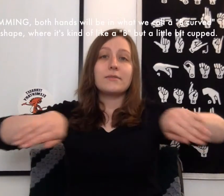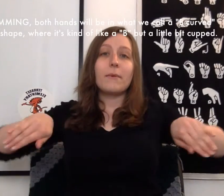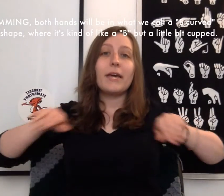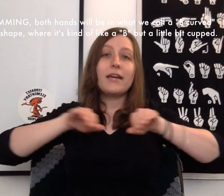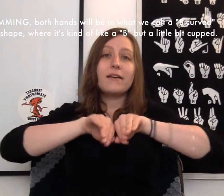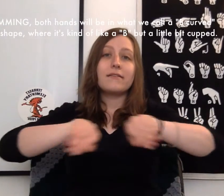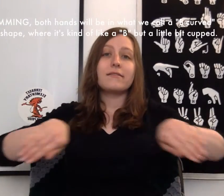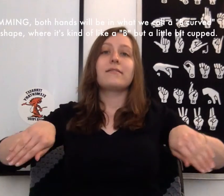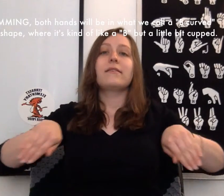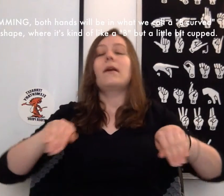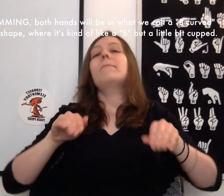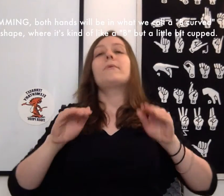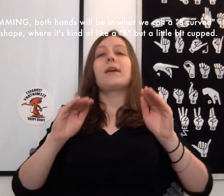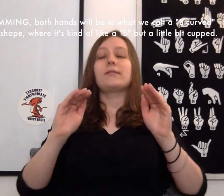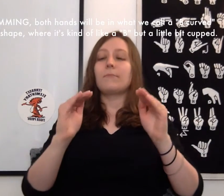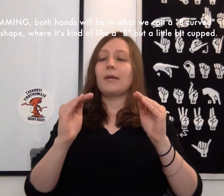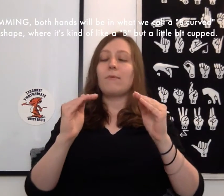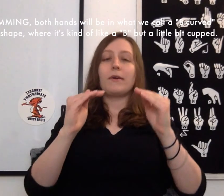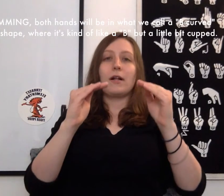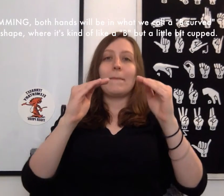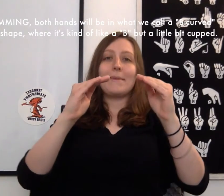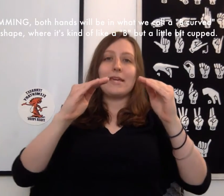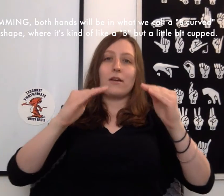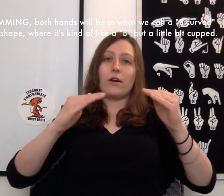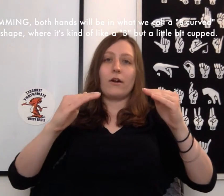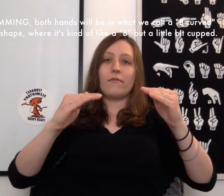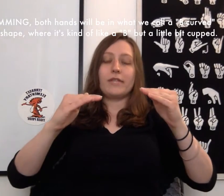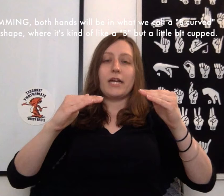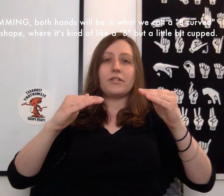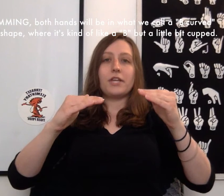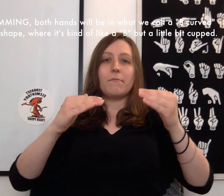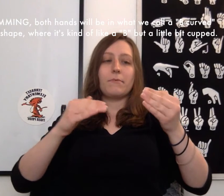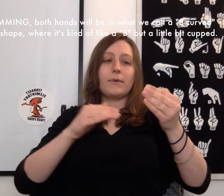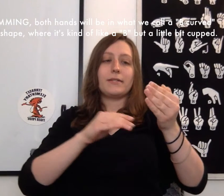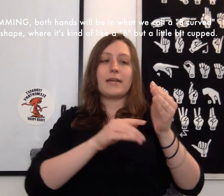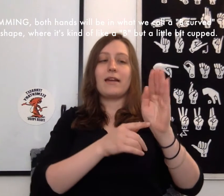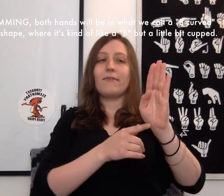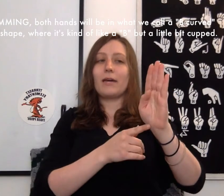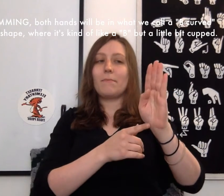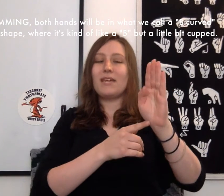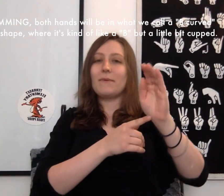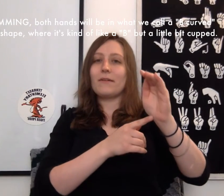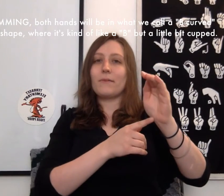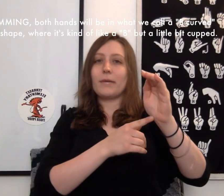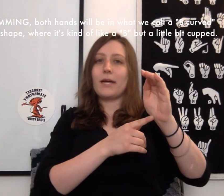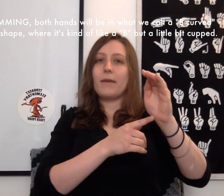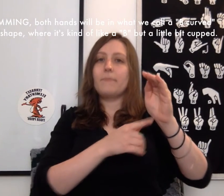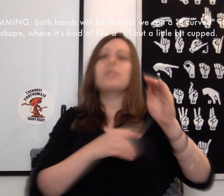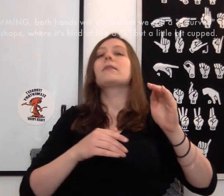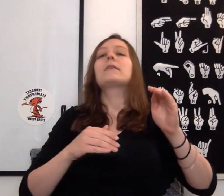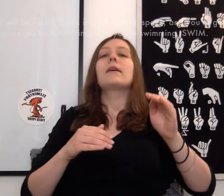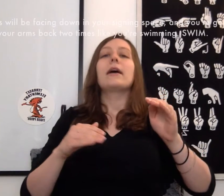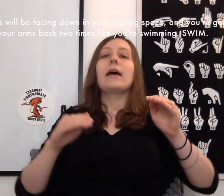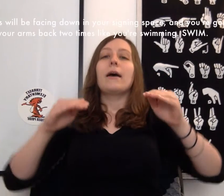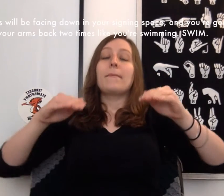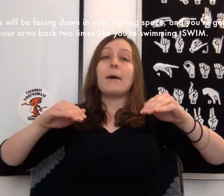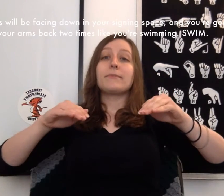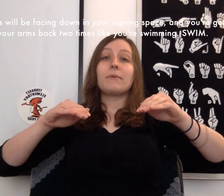Swimming. Both hands will be in what we call a B curved handshape where it's kind of like a B but a little bit cupped. Palms will be